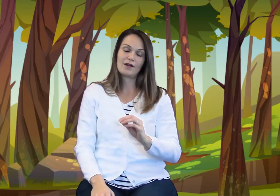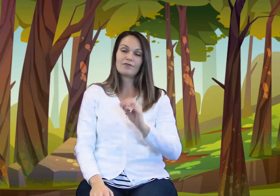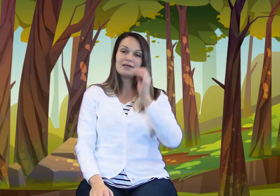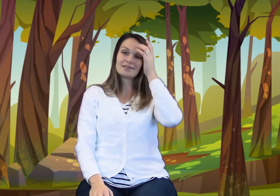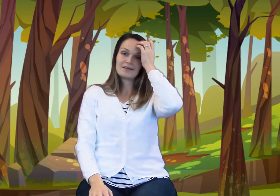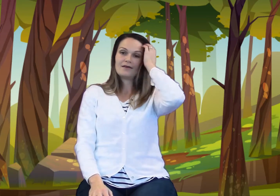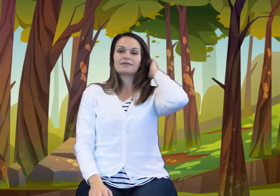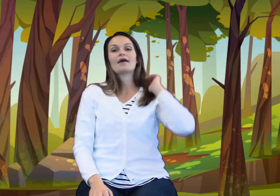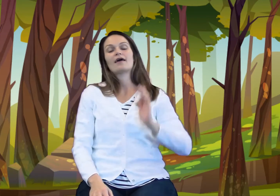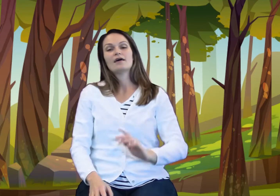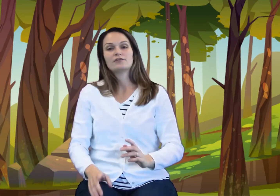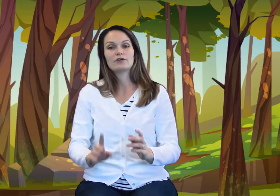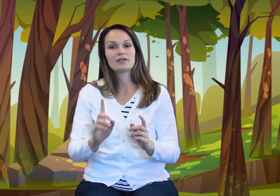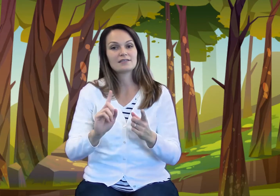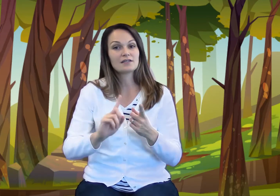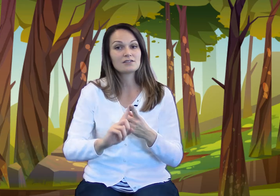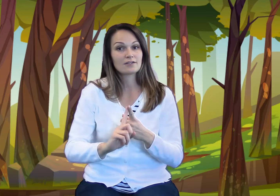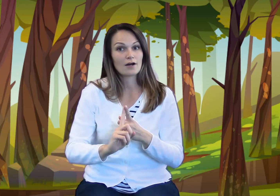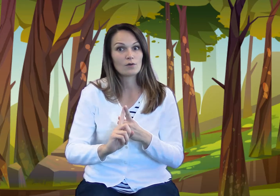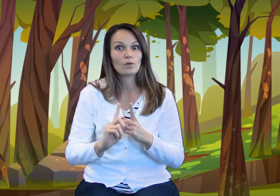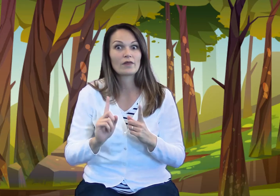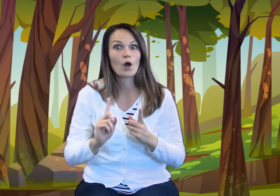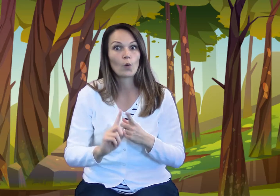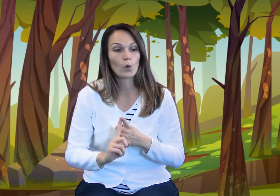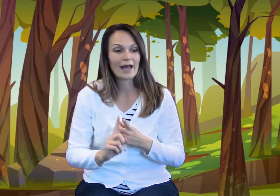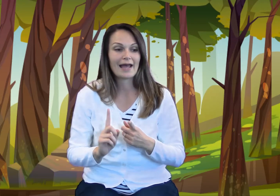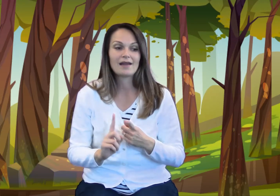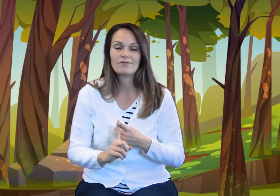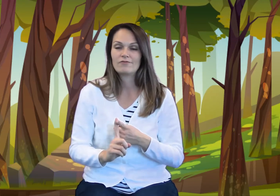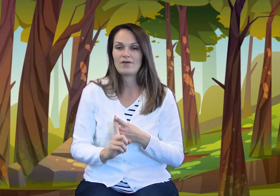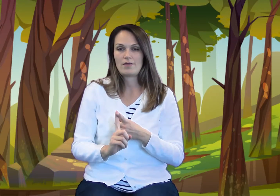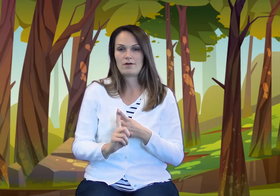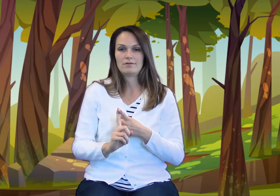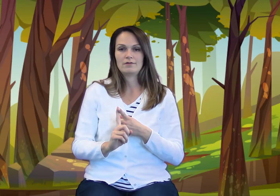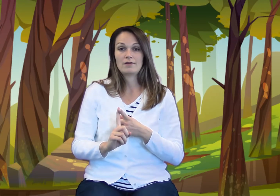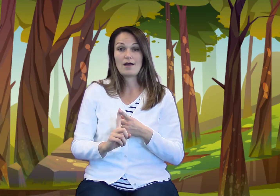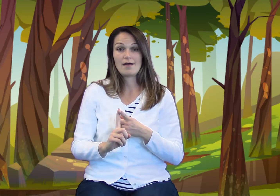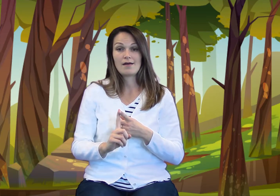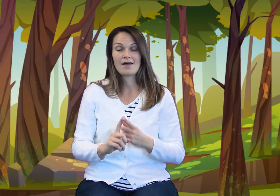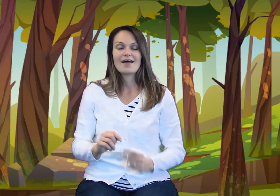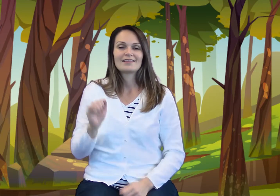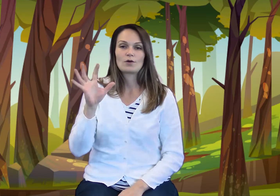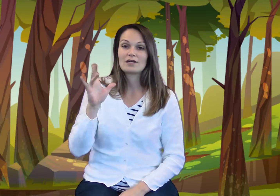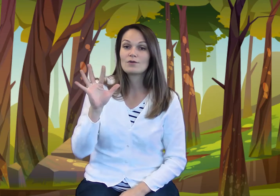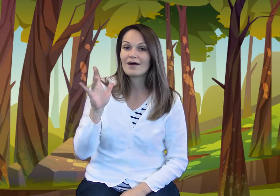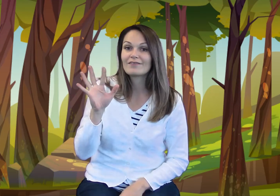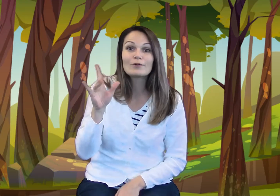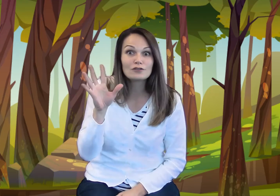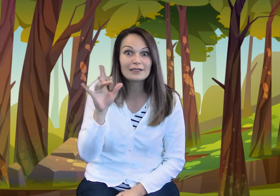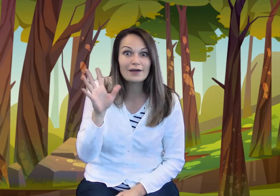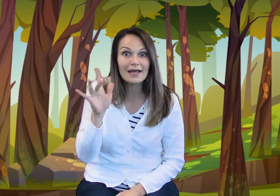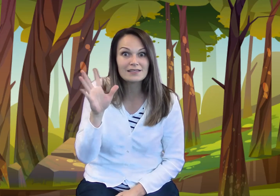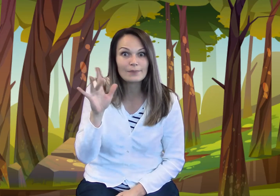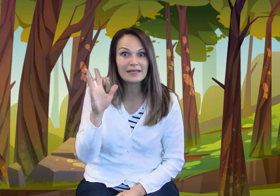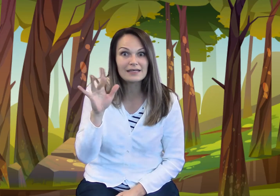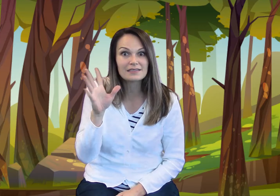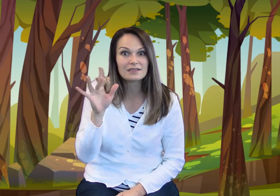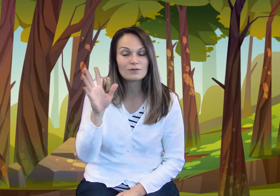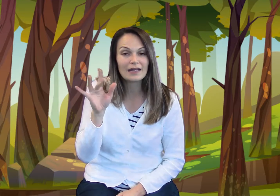ready for this? Okay. Turkey is going to start with a red feather. Okay. So can you have, put your little hands up like this. Ready?